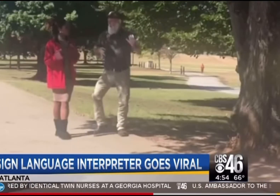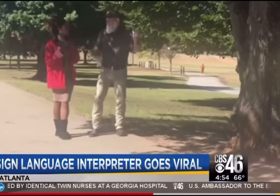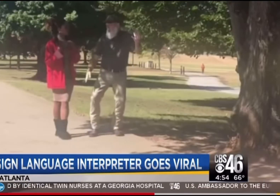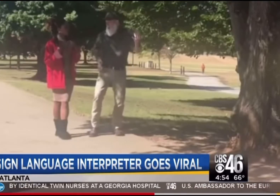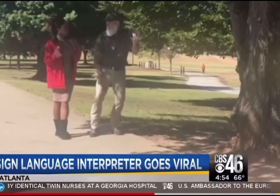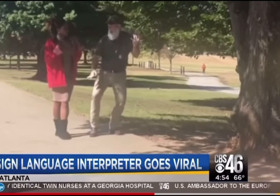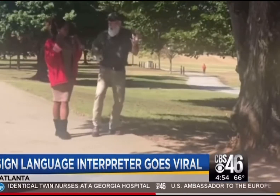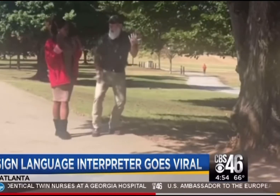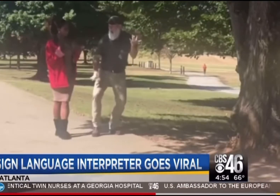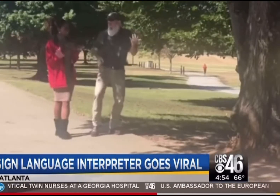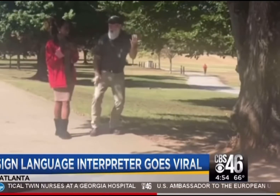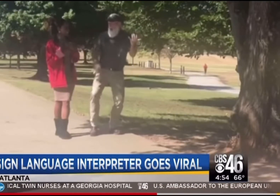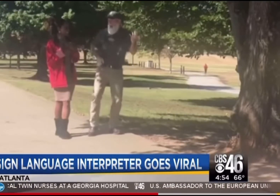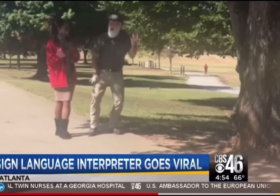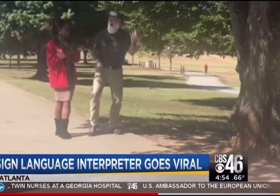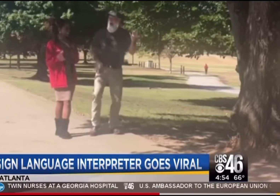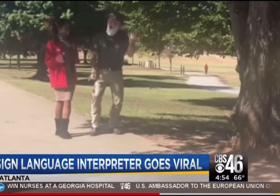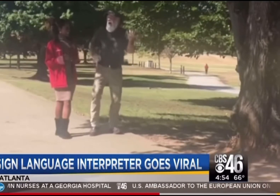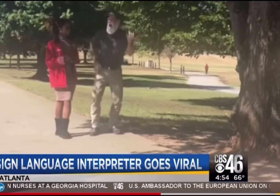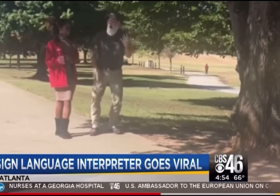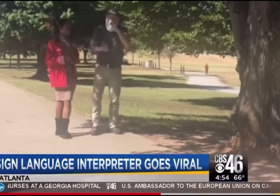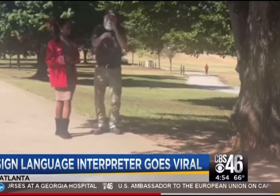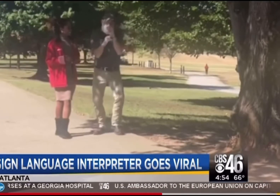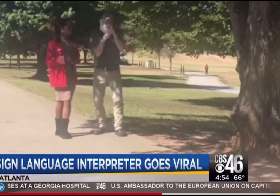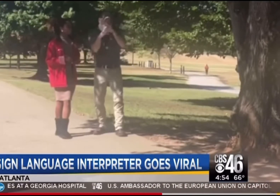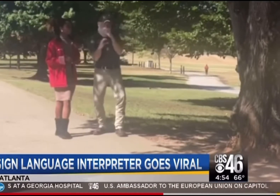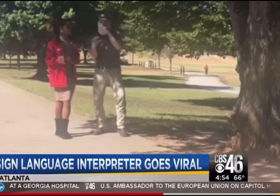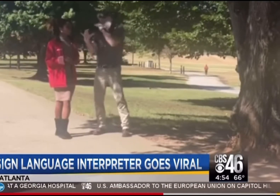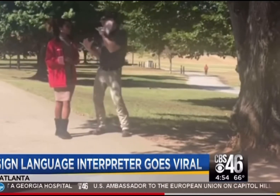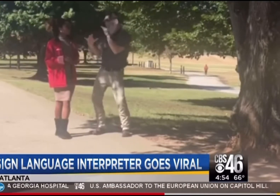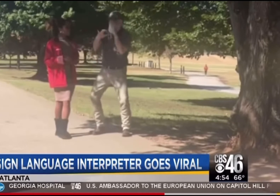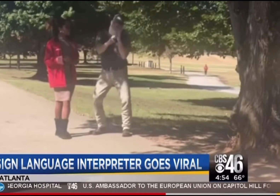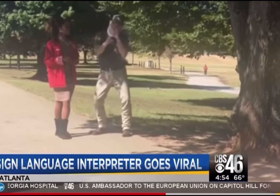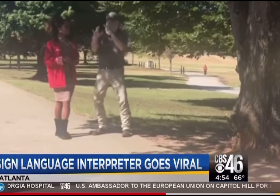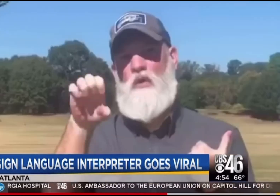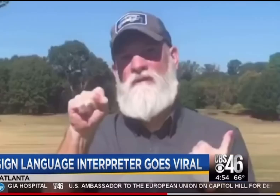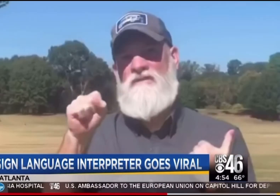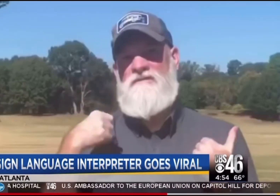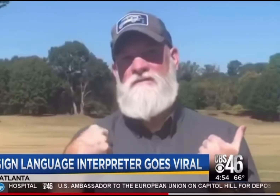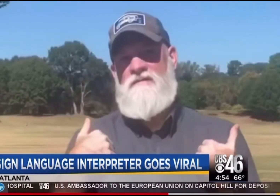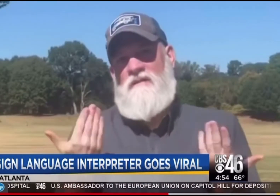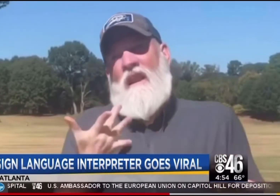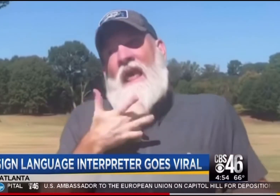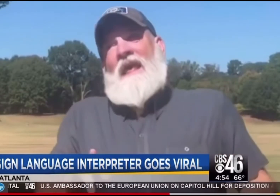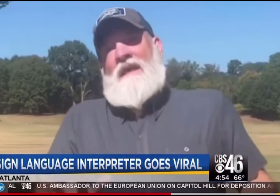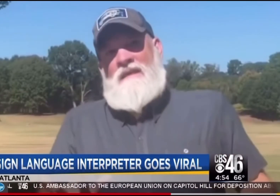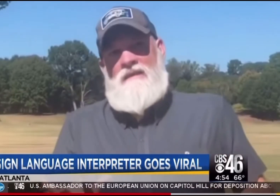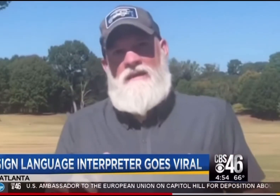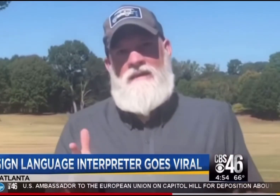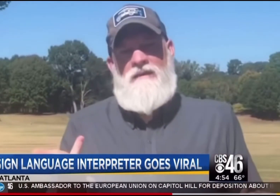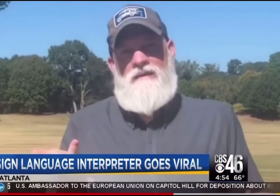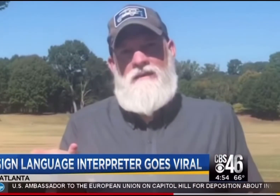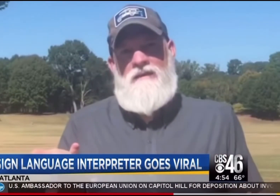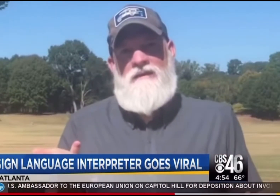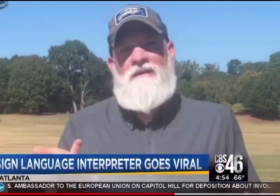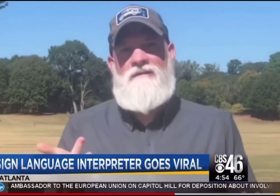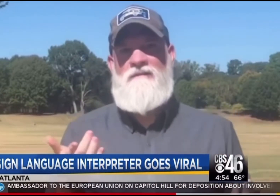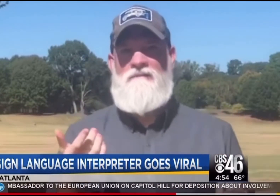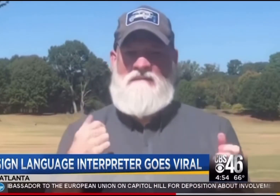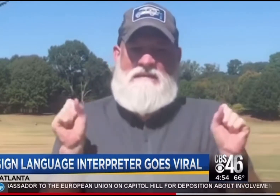some of those motions and some of that energy into my interpretation, into my rendering. And fortunately, I have the moves to